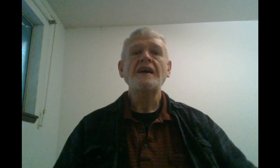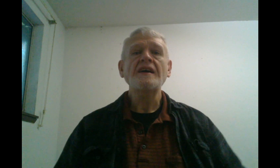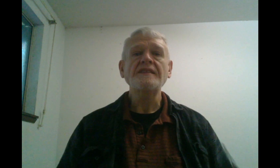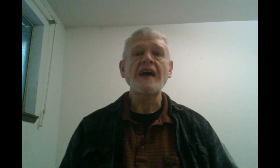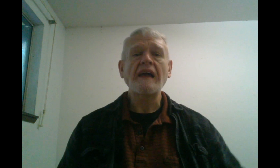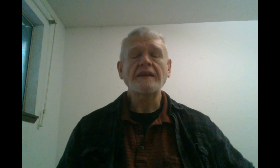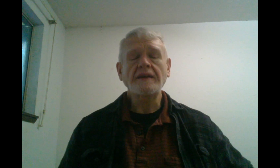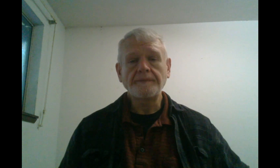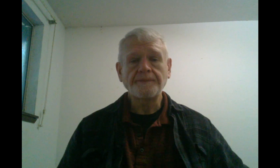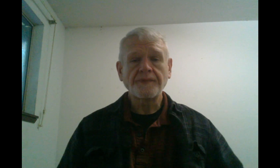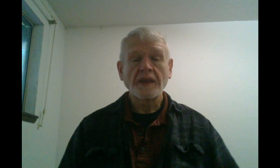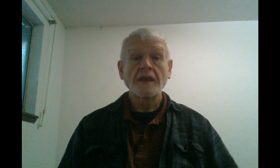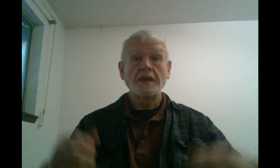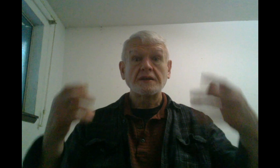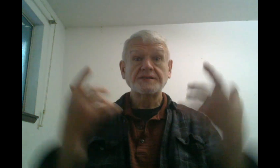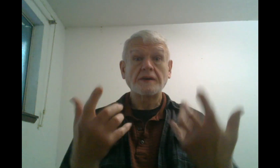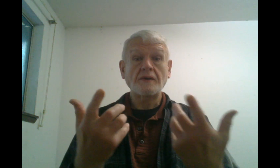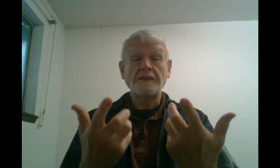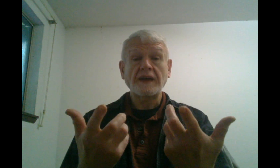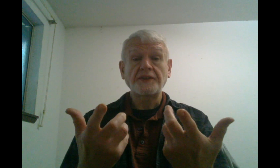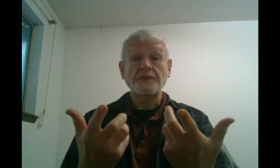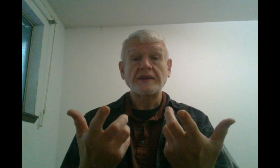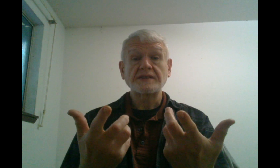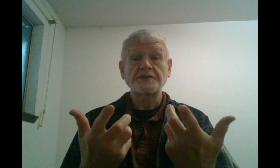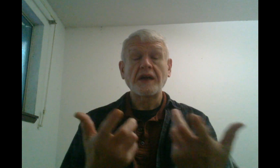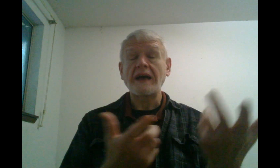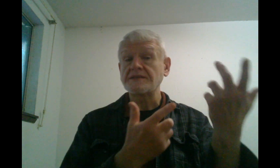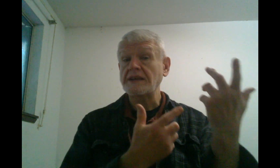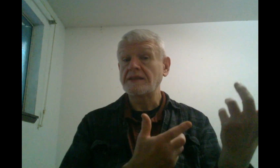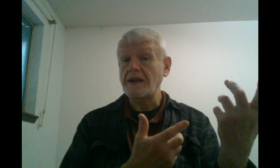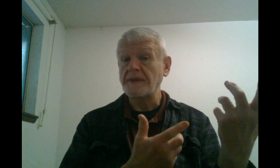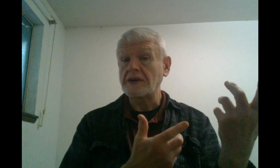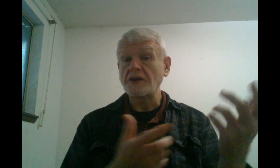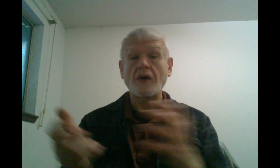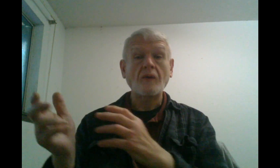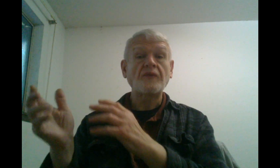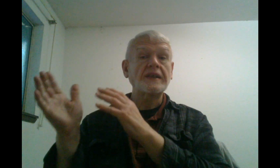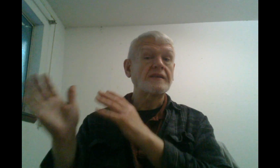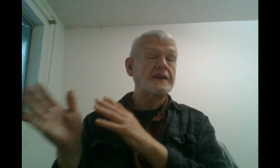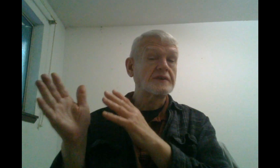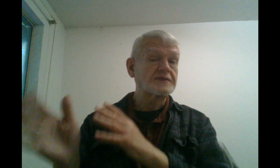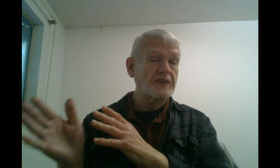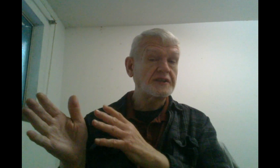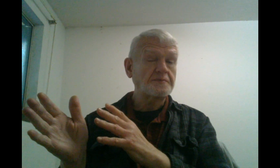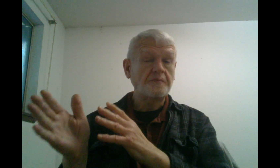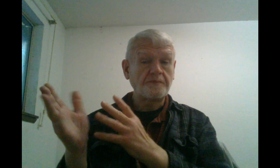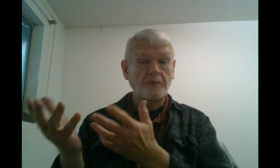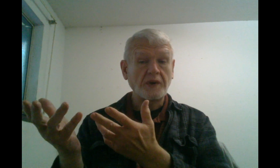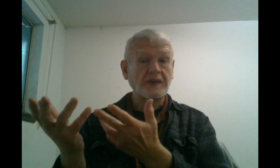on that. So, if I get the transitional housing, that'll be good. Hopefully, the Veterans Village will